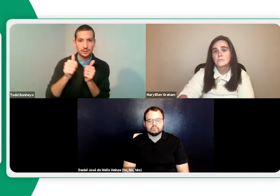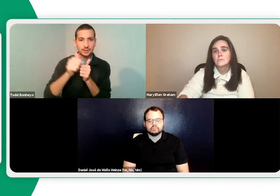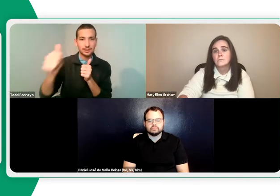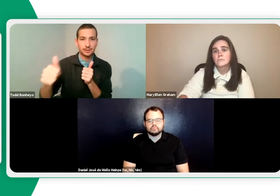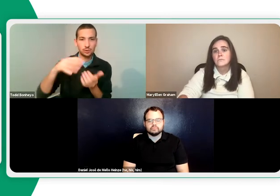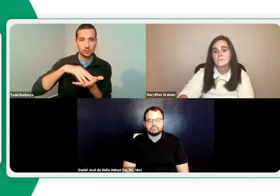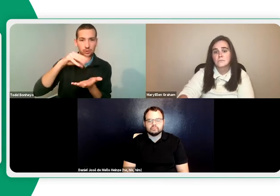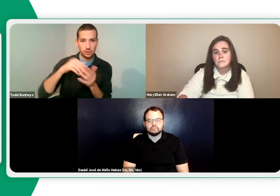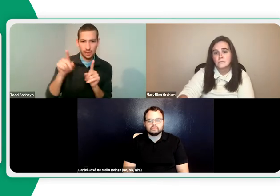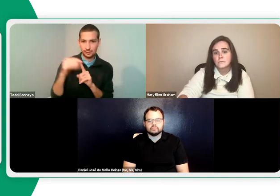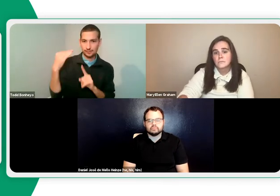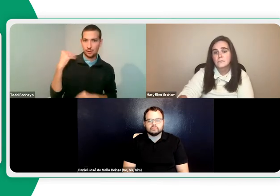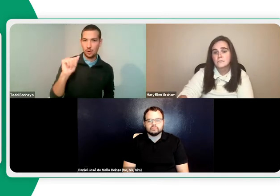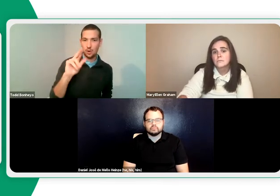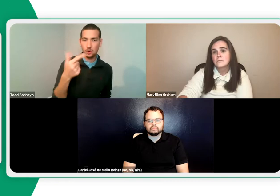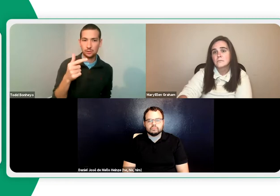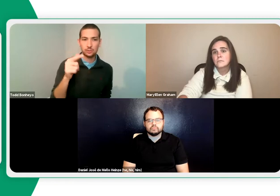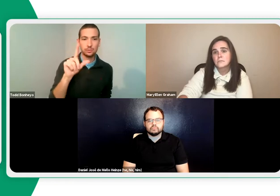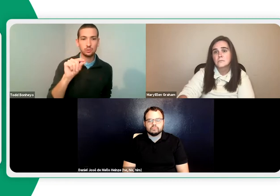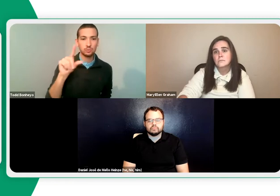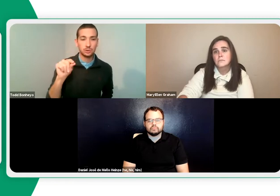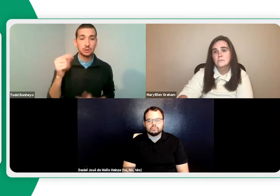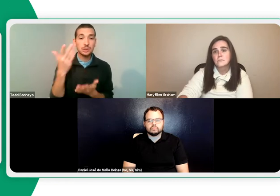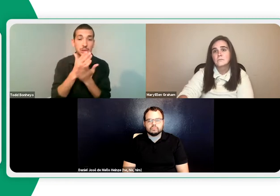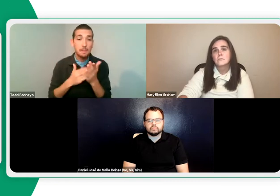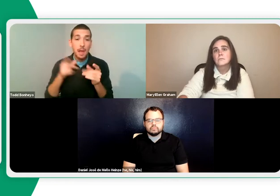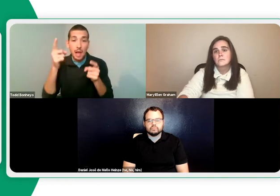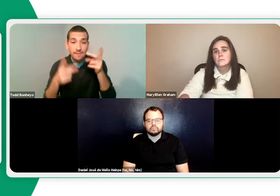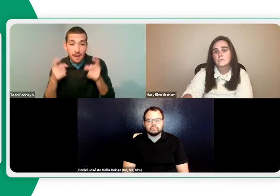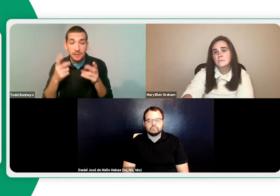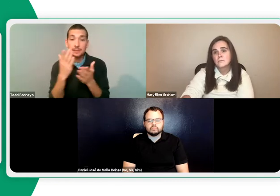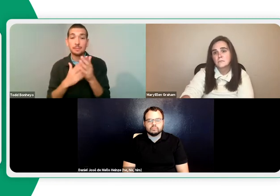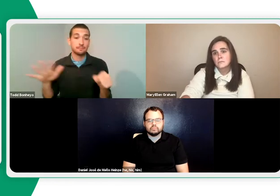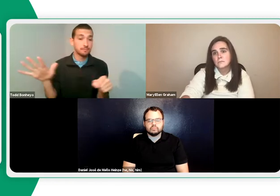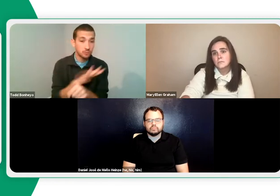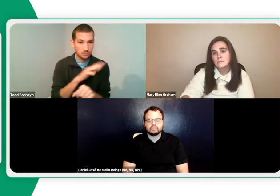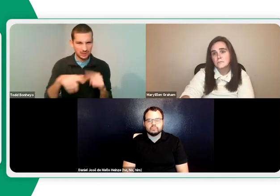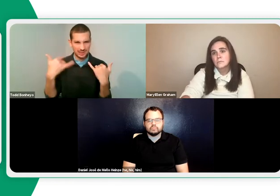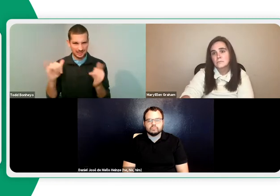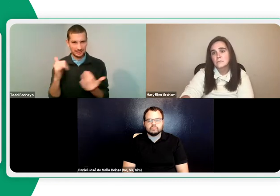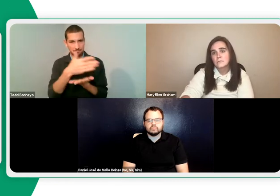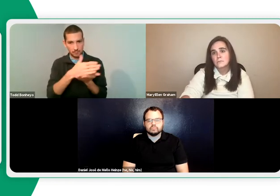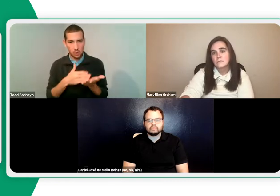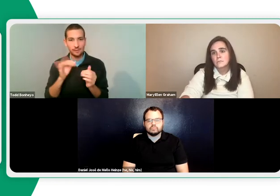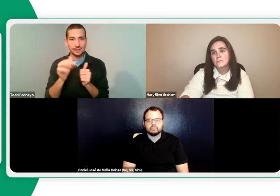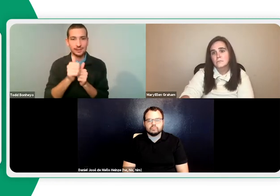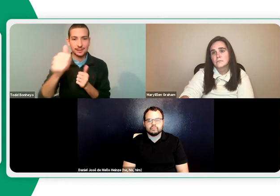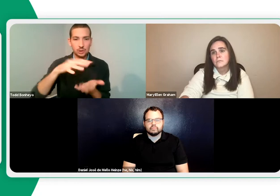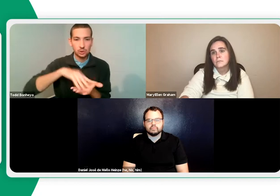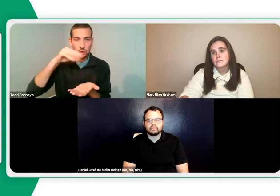are currently participating in learning via distance learning. Now, again, some students and